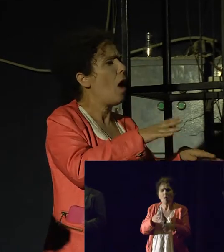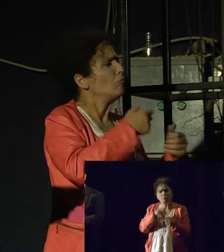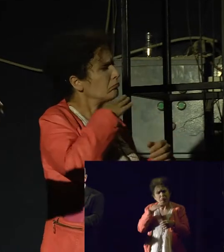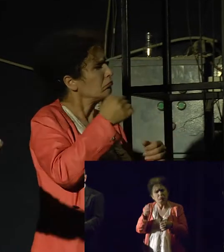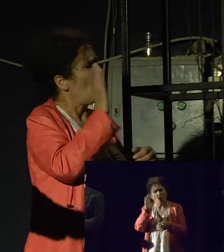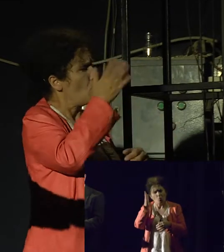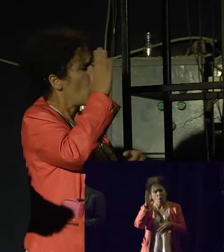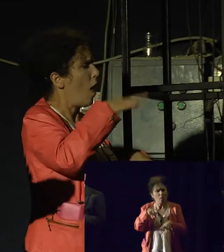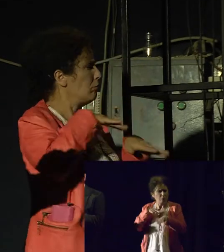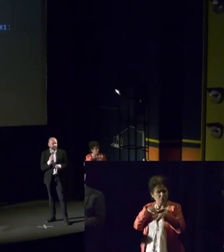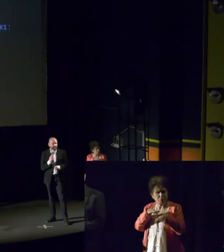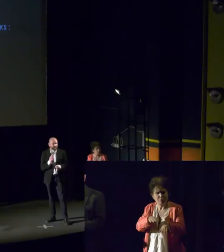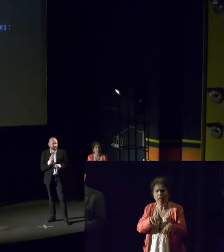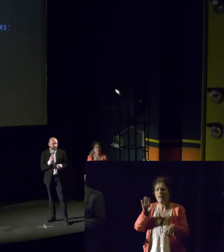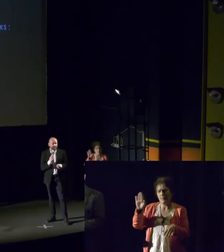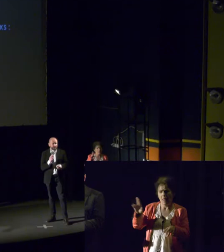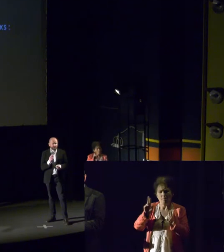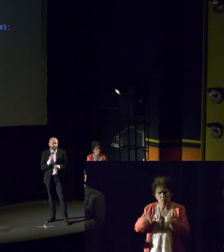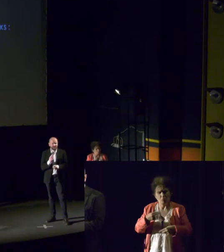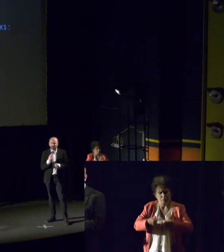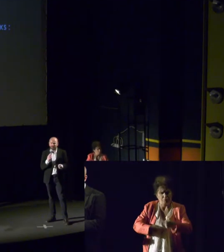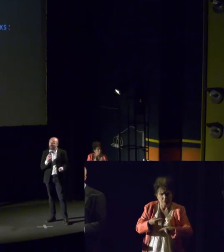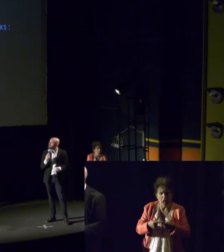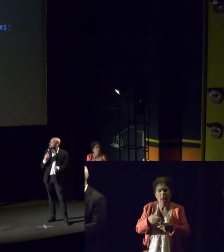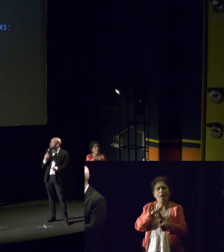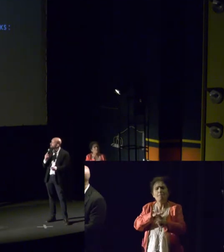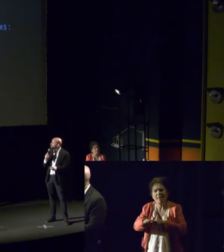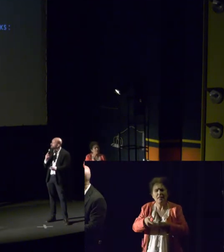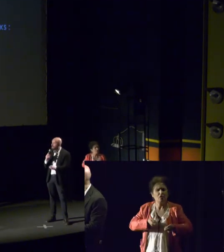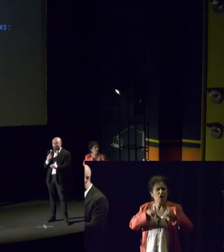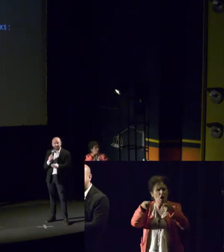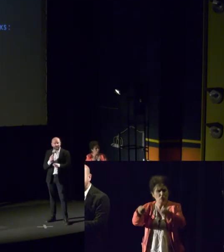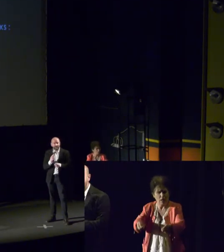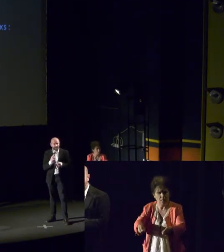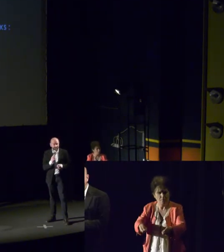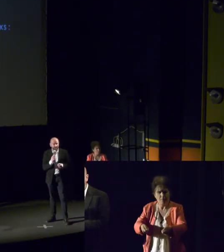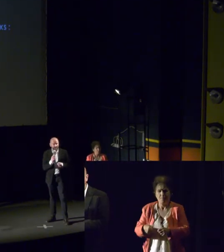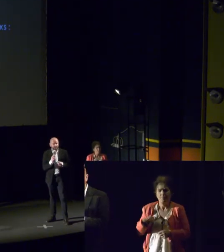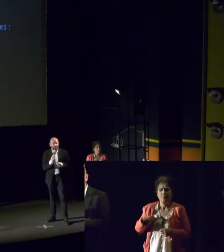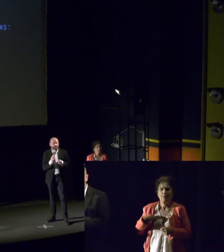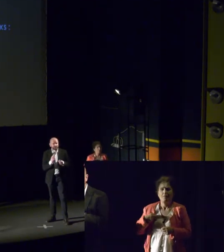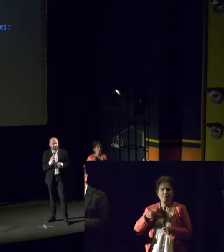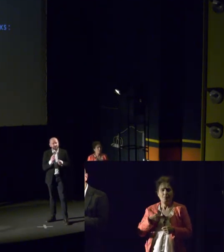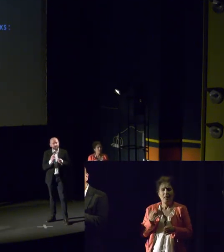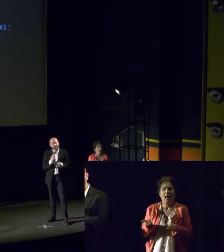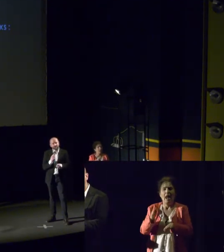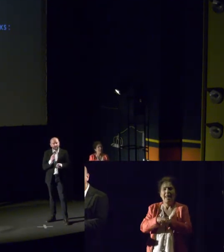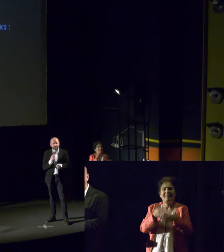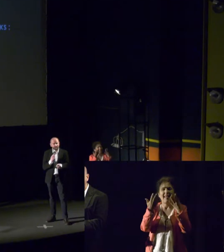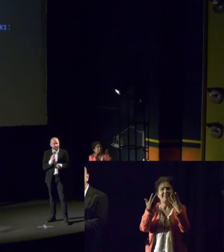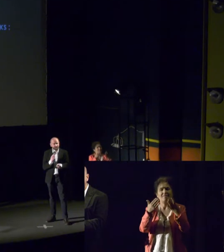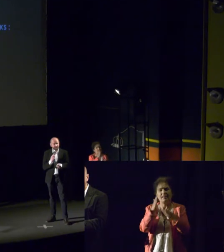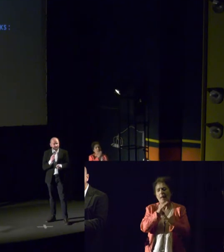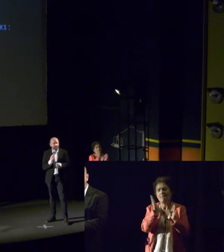petitions, etc. They have an online community of over 9 million people, where they are able to put pressure on